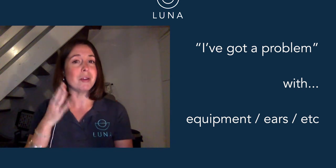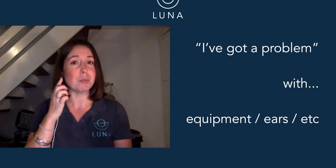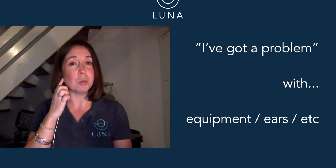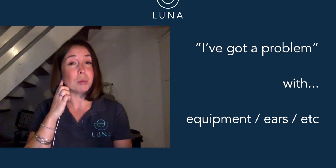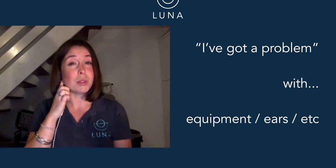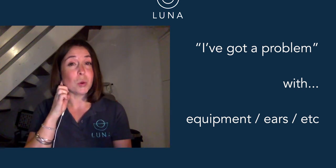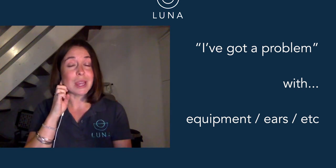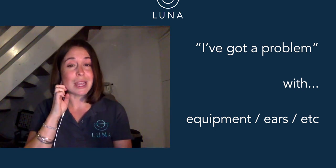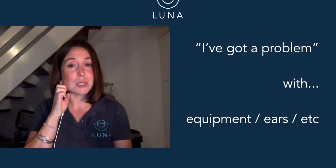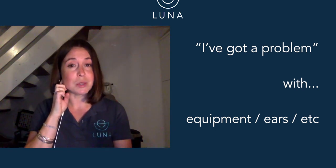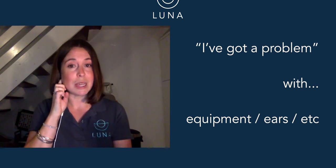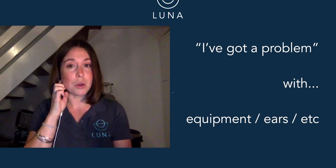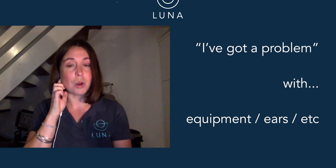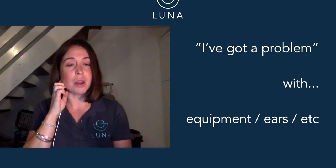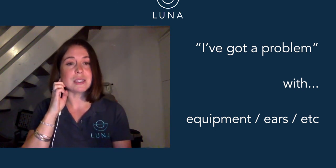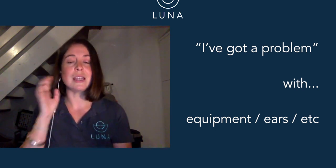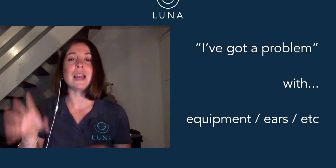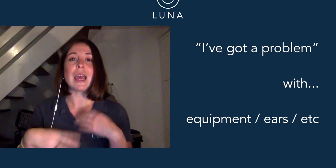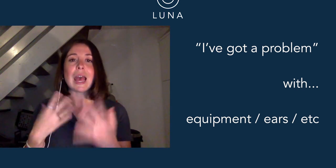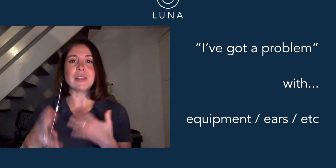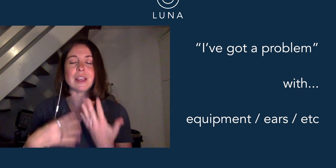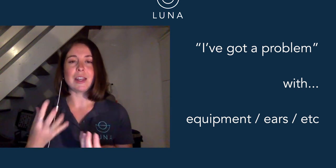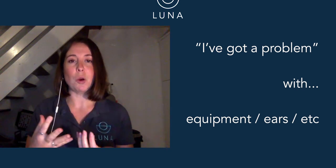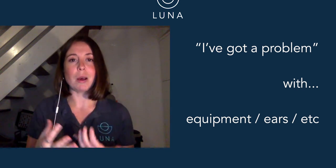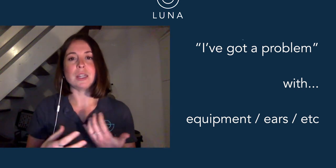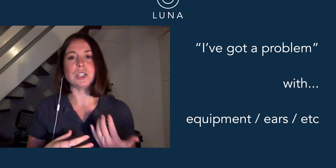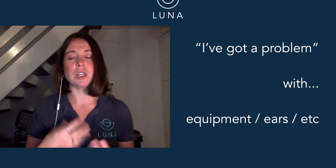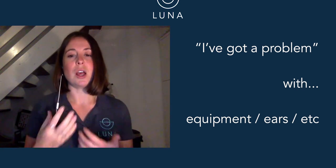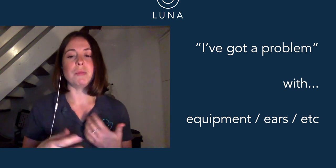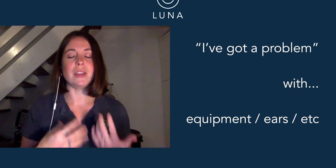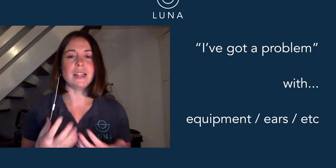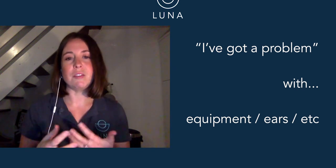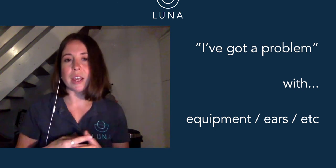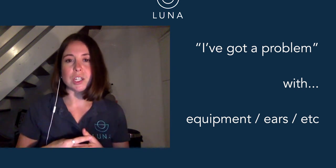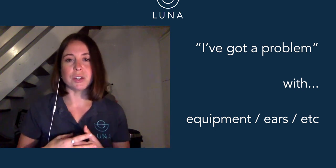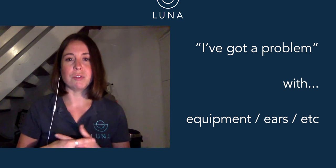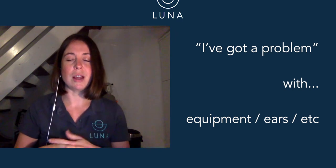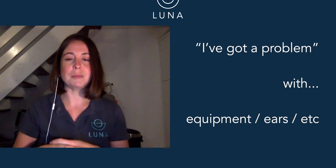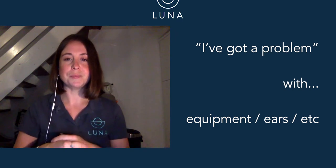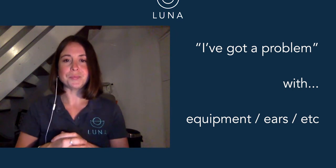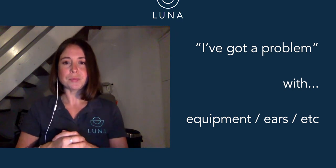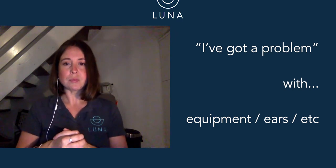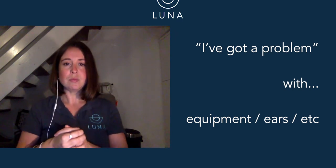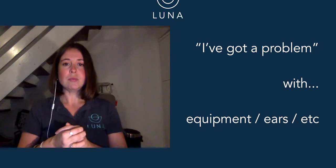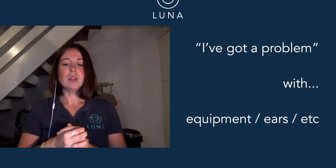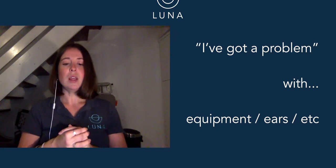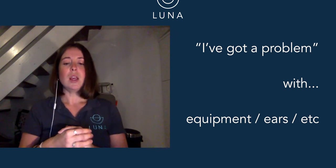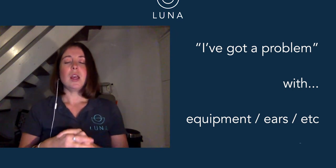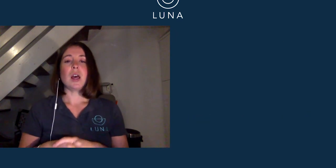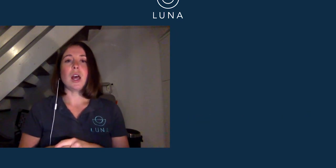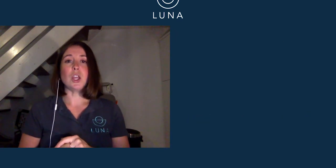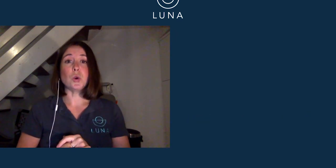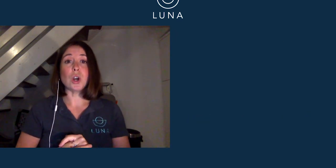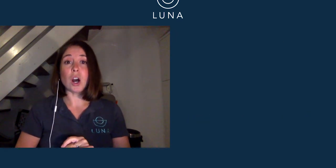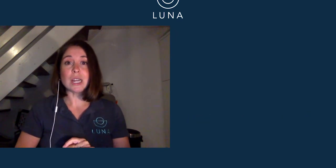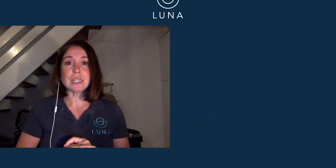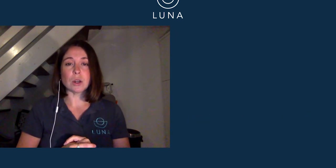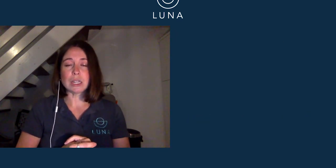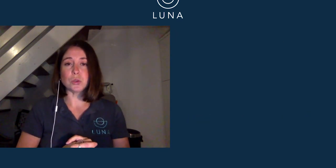have a problem with your ears, with equalising, and they can help manage the alleviation of that. Your guide and your